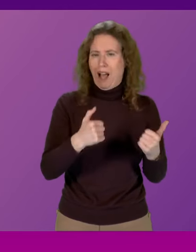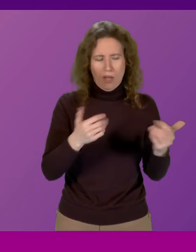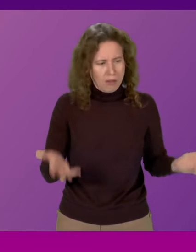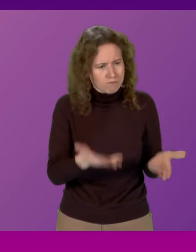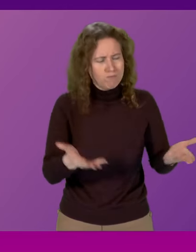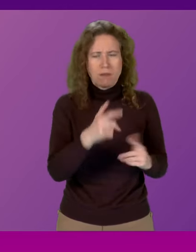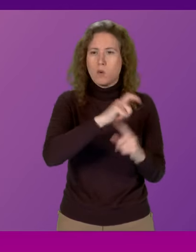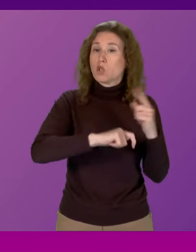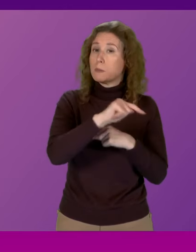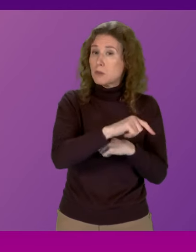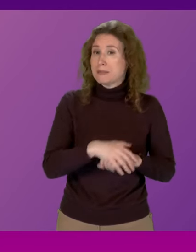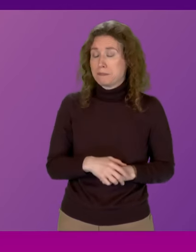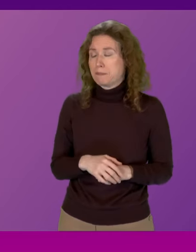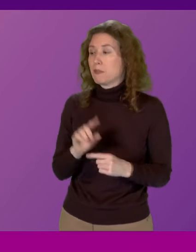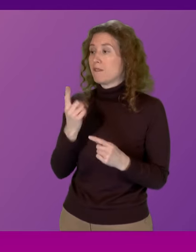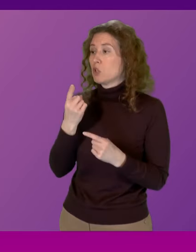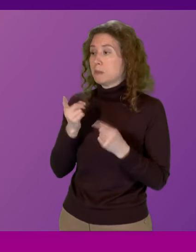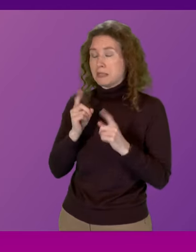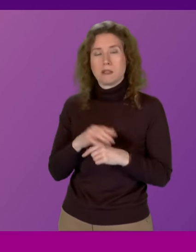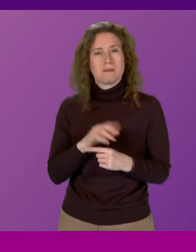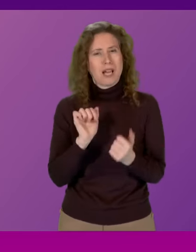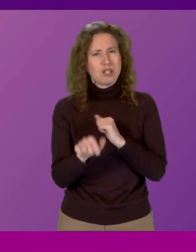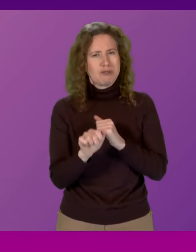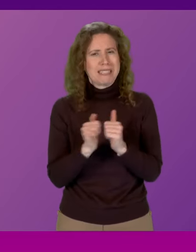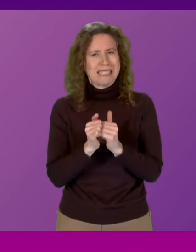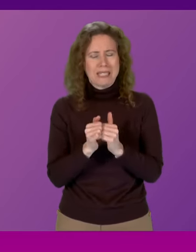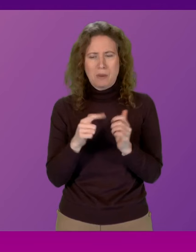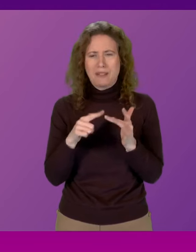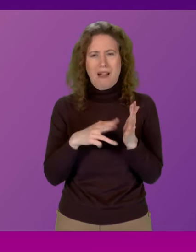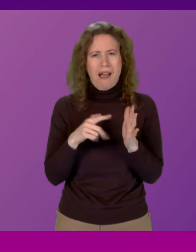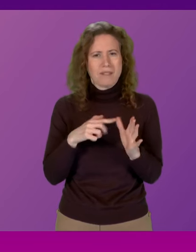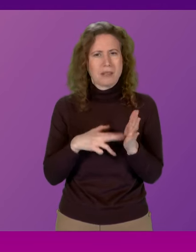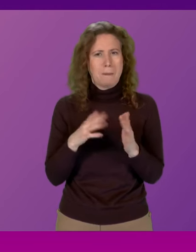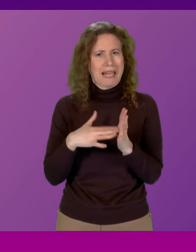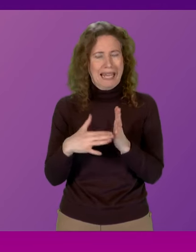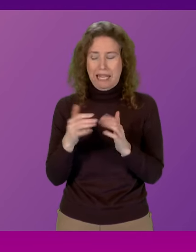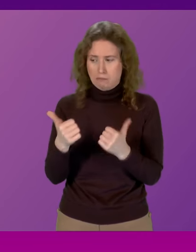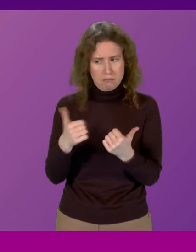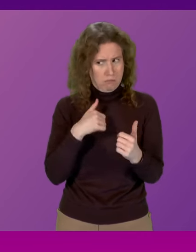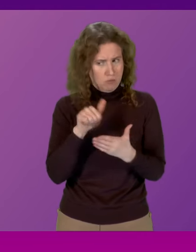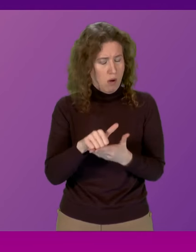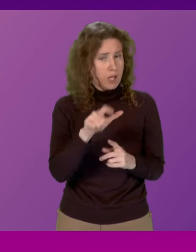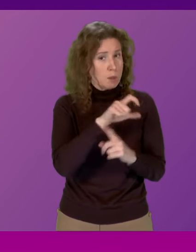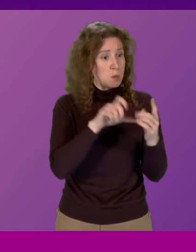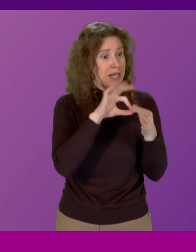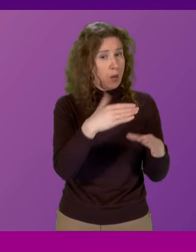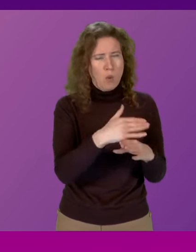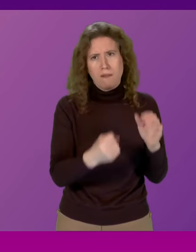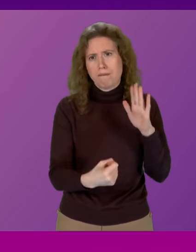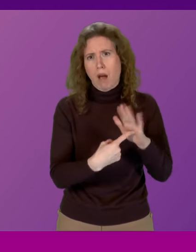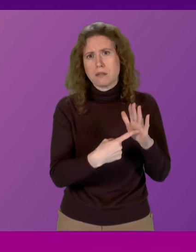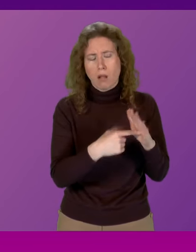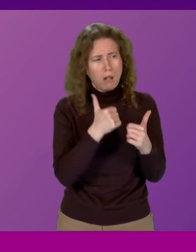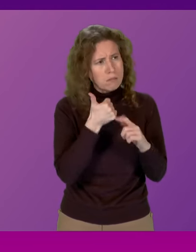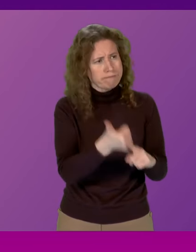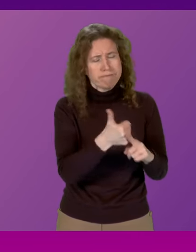communities I agree entirely with Ivan McKee's sentiments Community-Link workers are absolutely vital to the